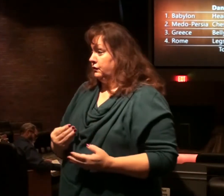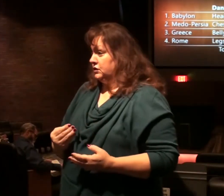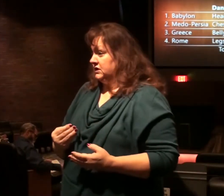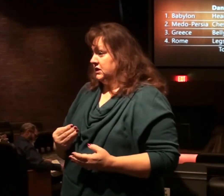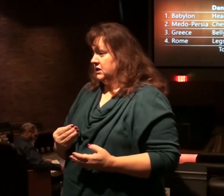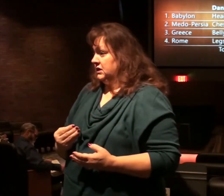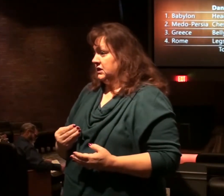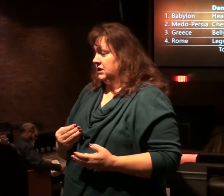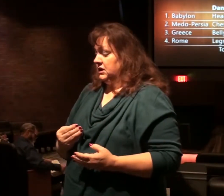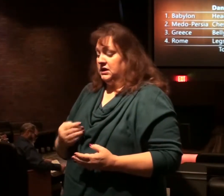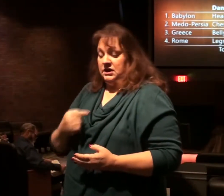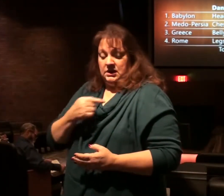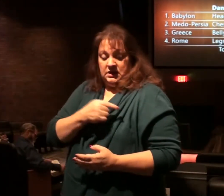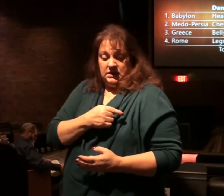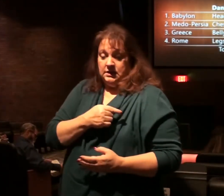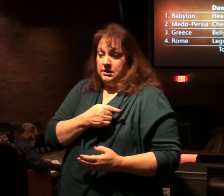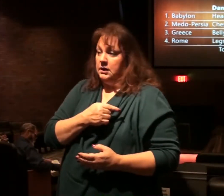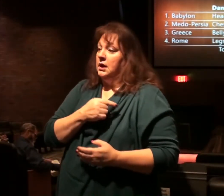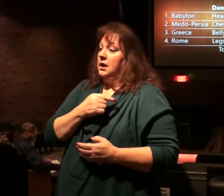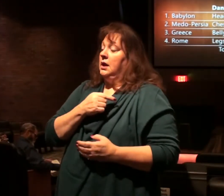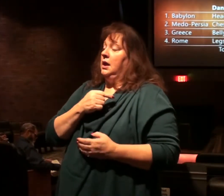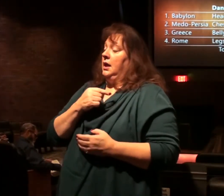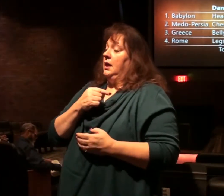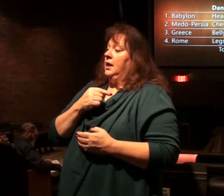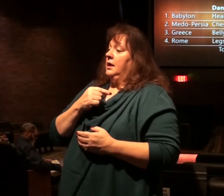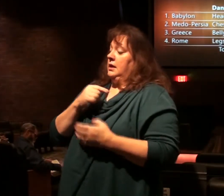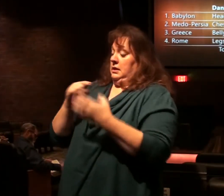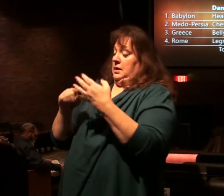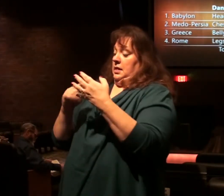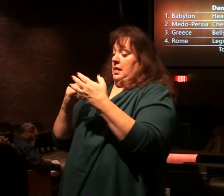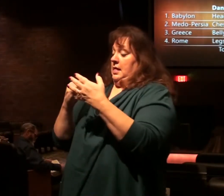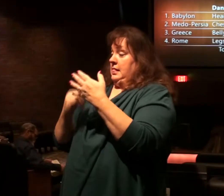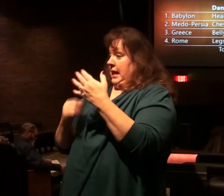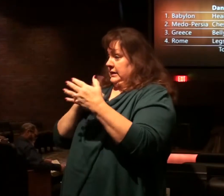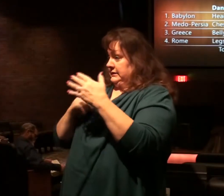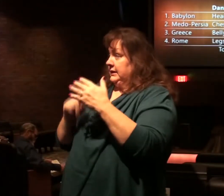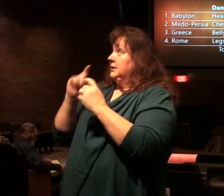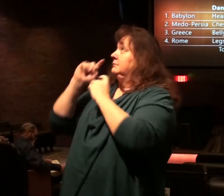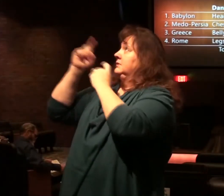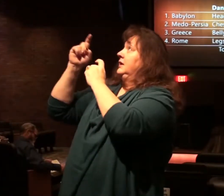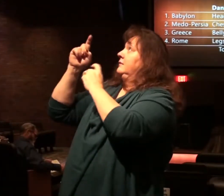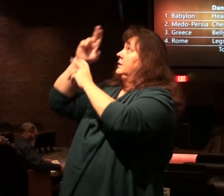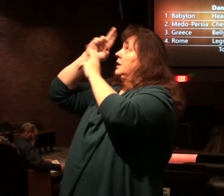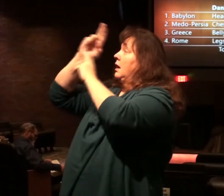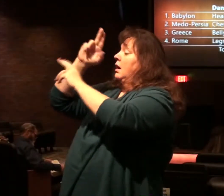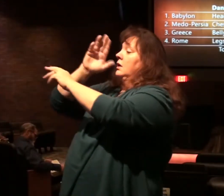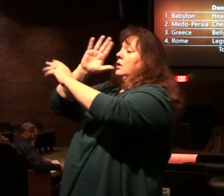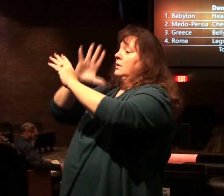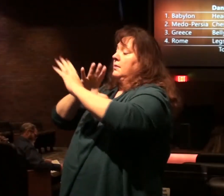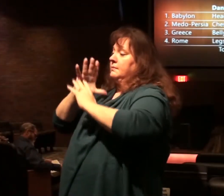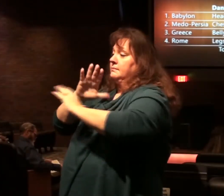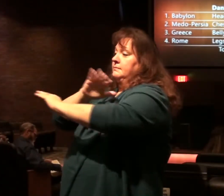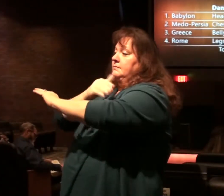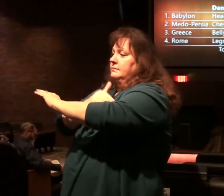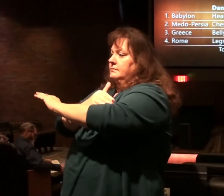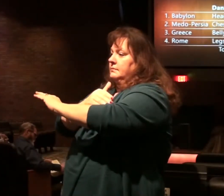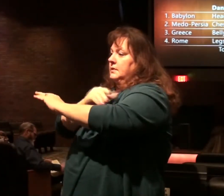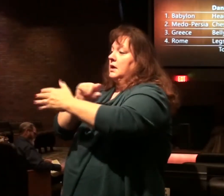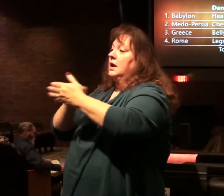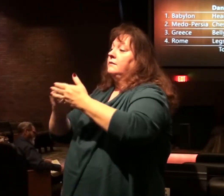to him was given dominion, glory, and the kingdom, referring to Christ, and so on. To get to verse 15, we have to back up.